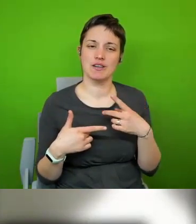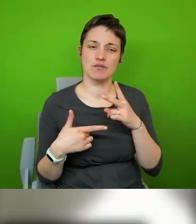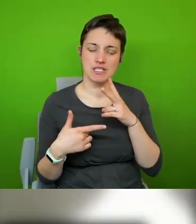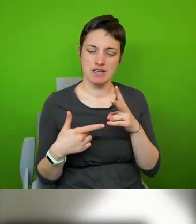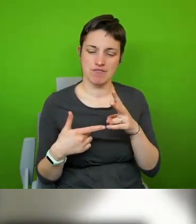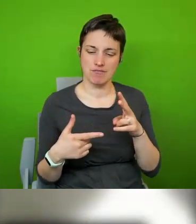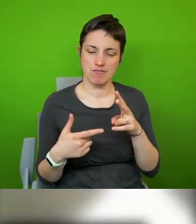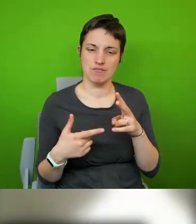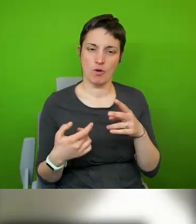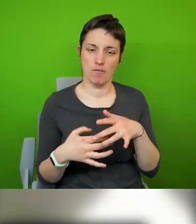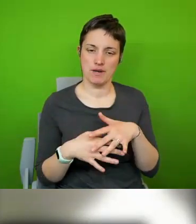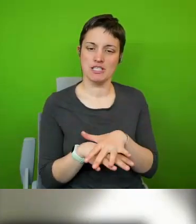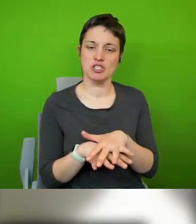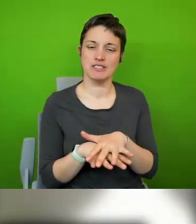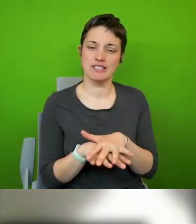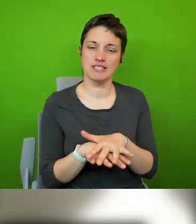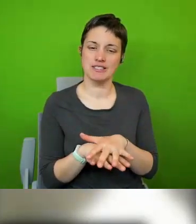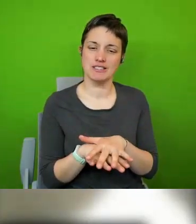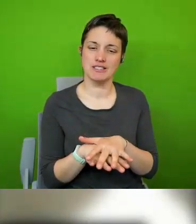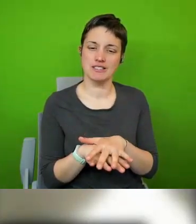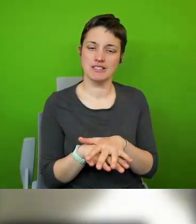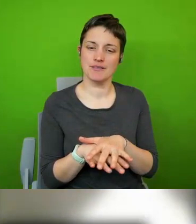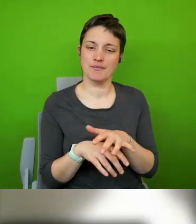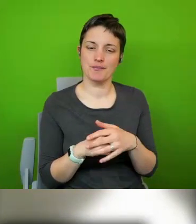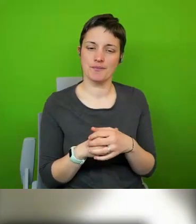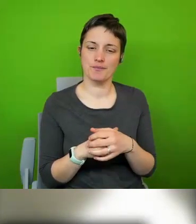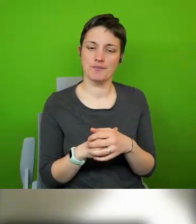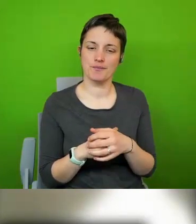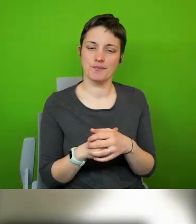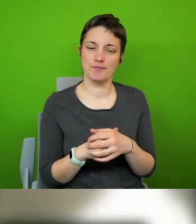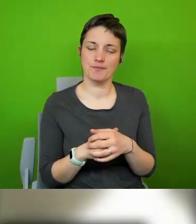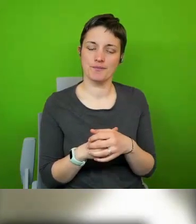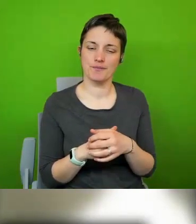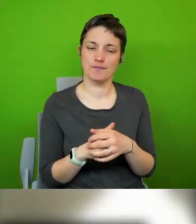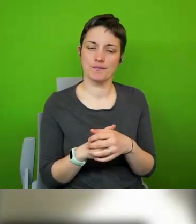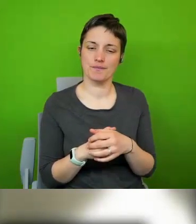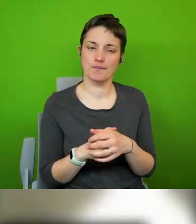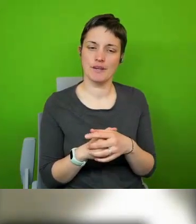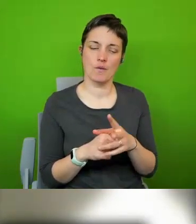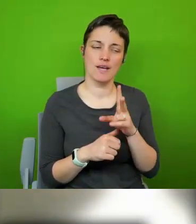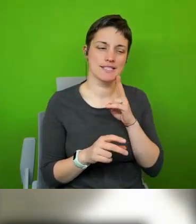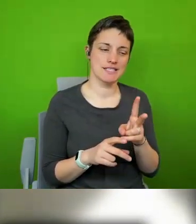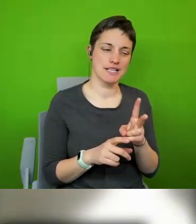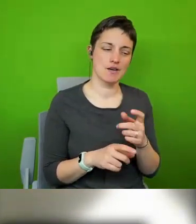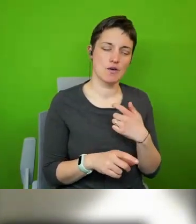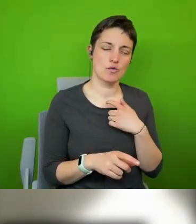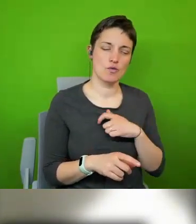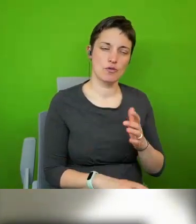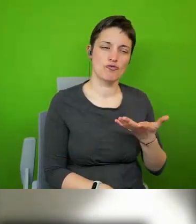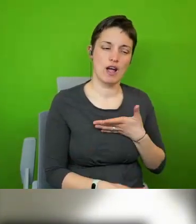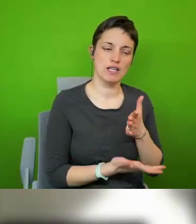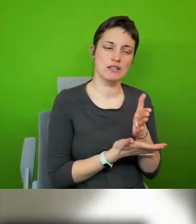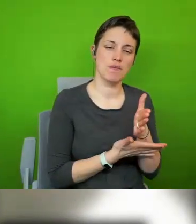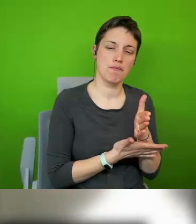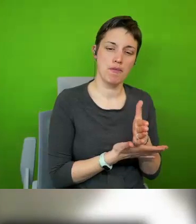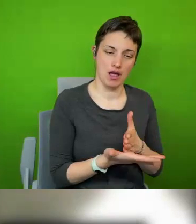classic equality discrimination debates with a human rights element in which you have the human